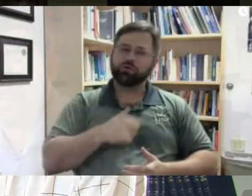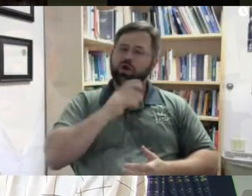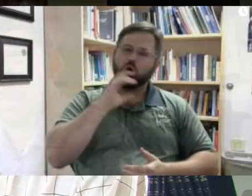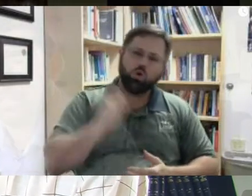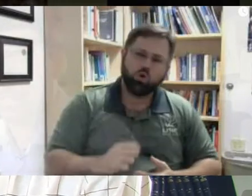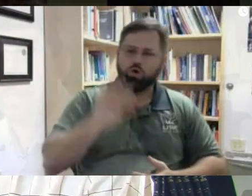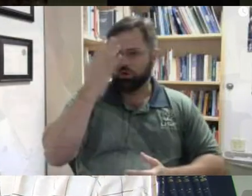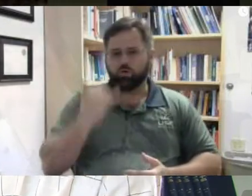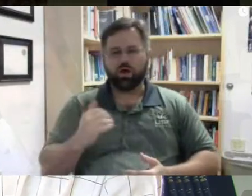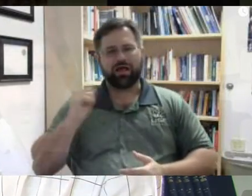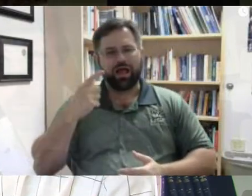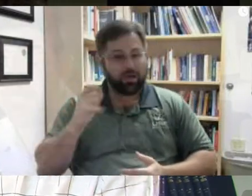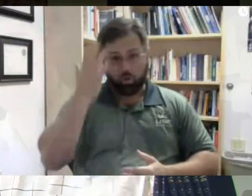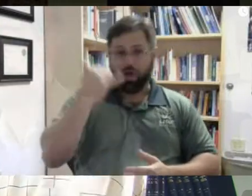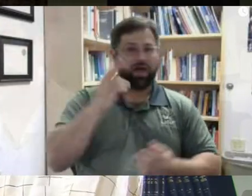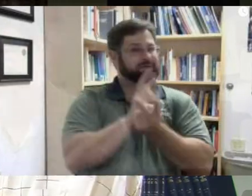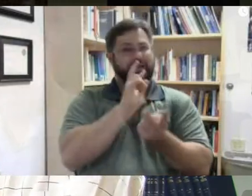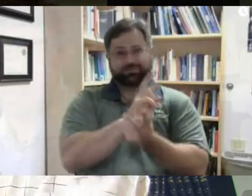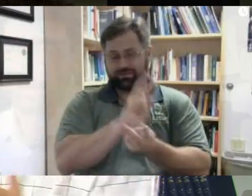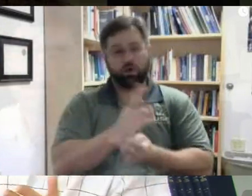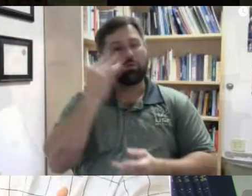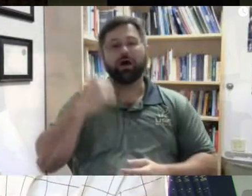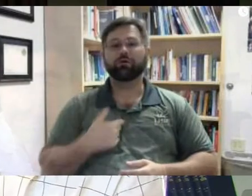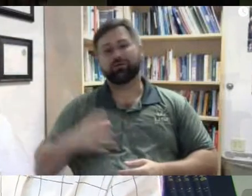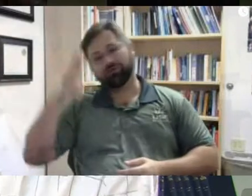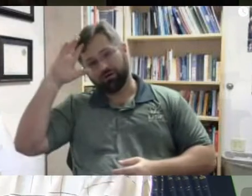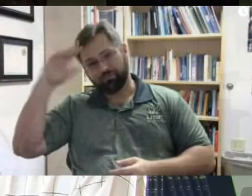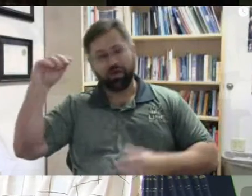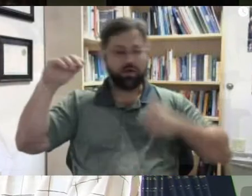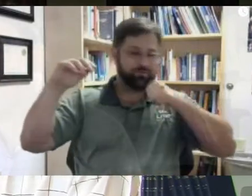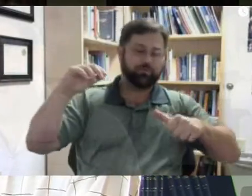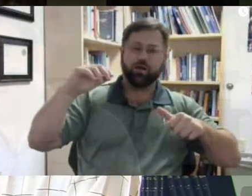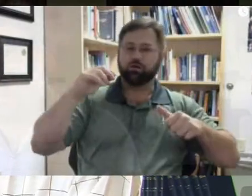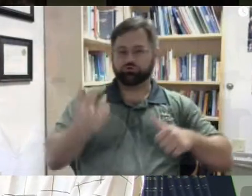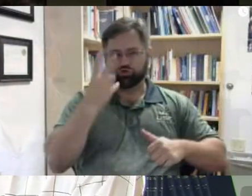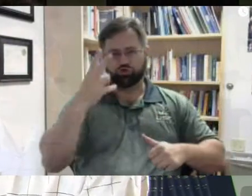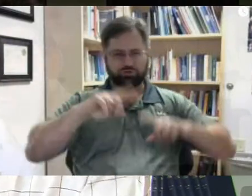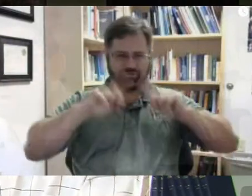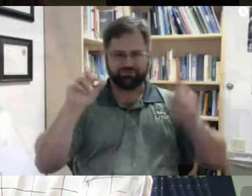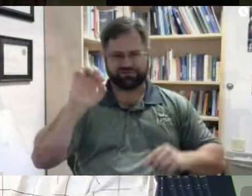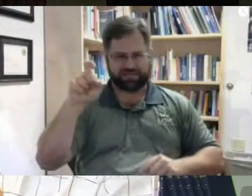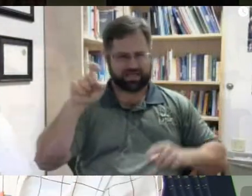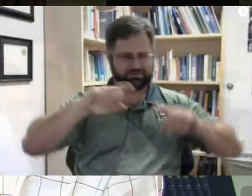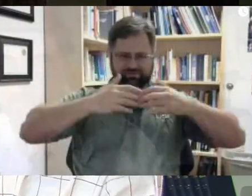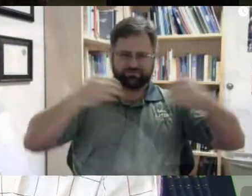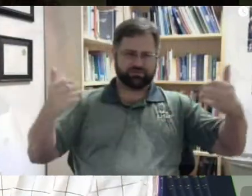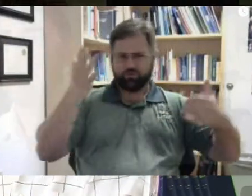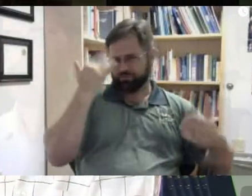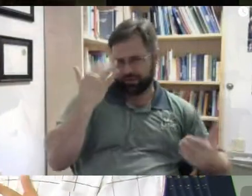sex, why there are two sexes instead of everybody could be one sex, why sexes, problems with fertility, why